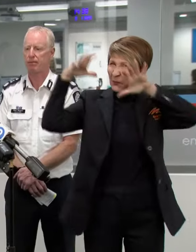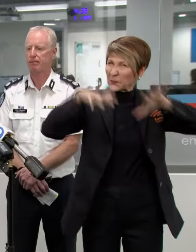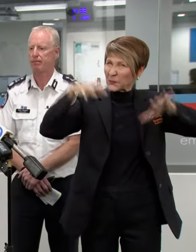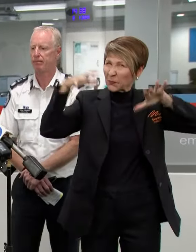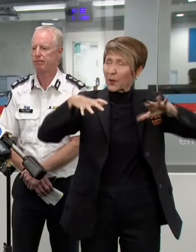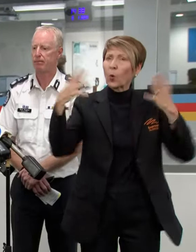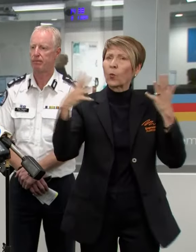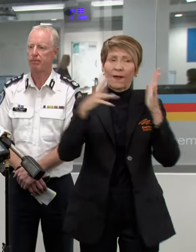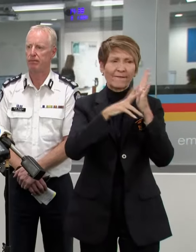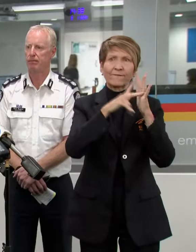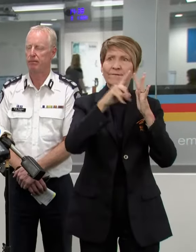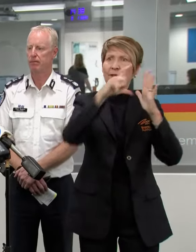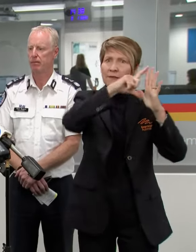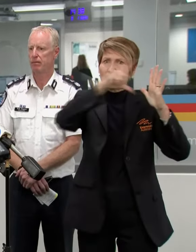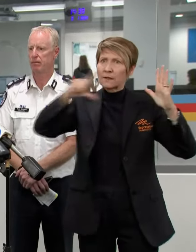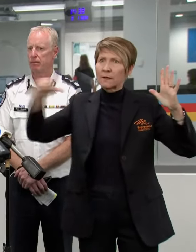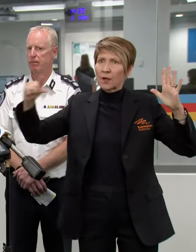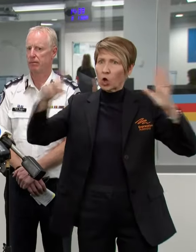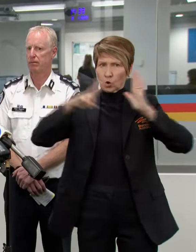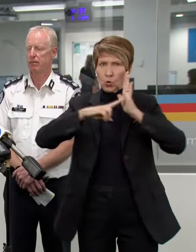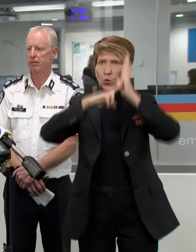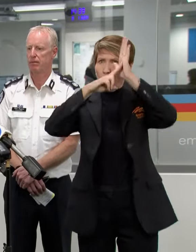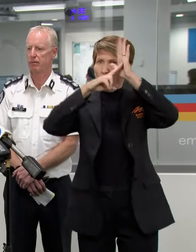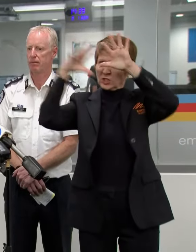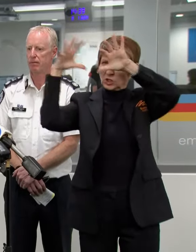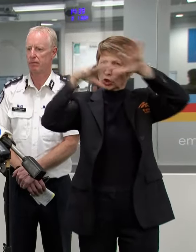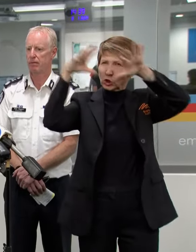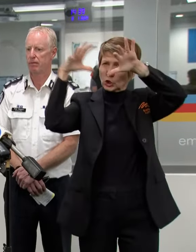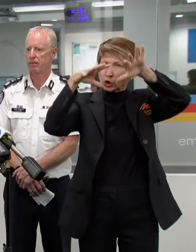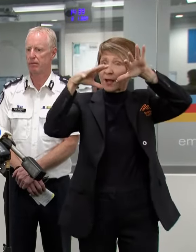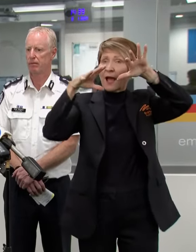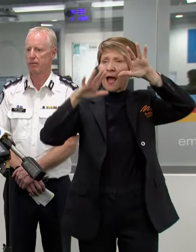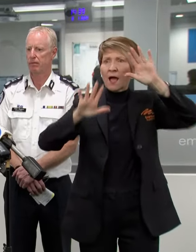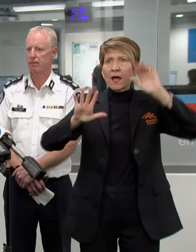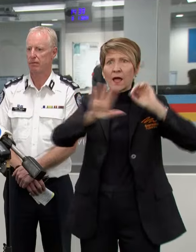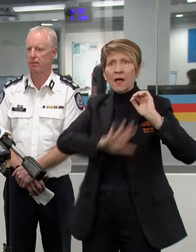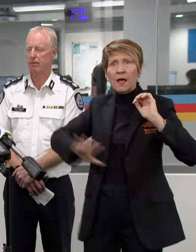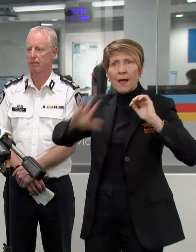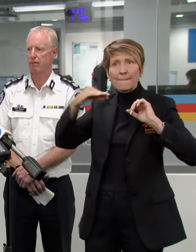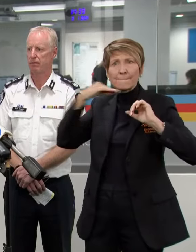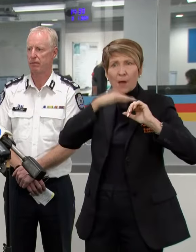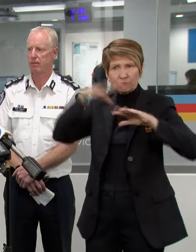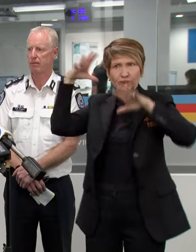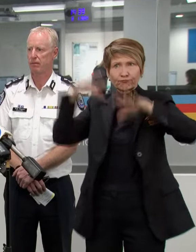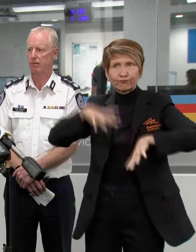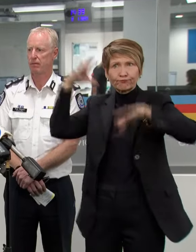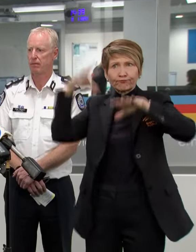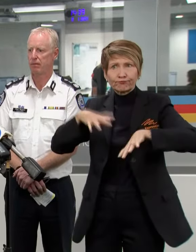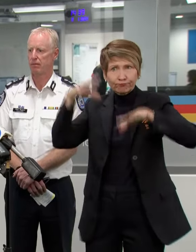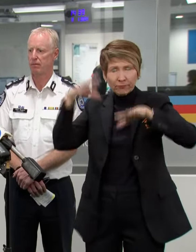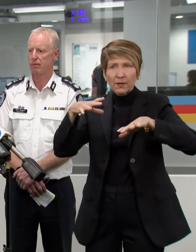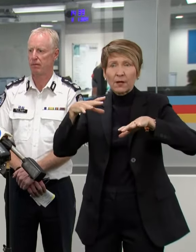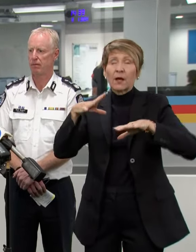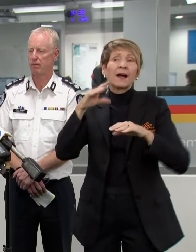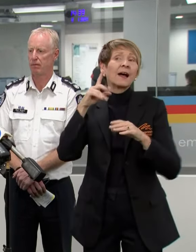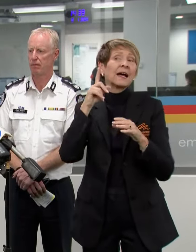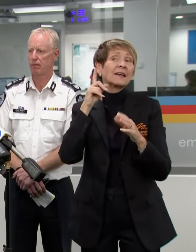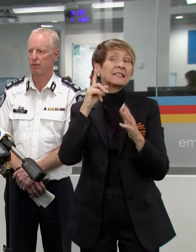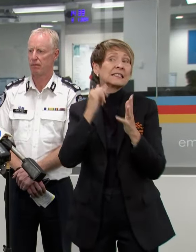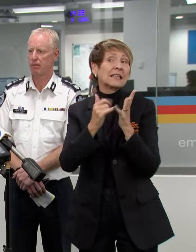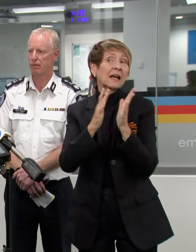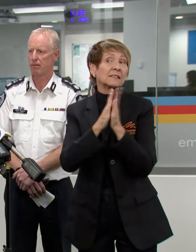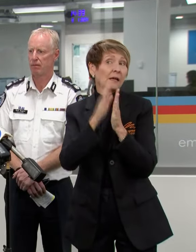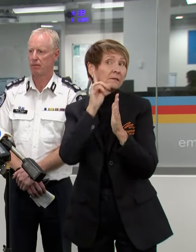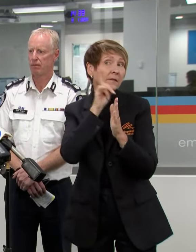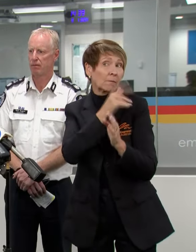Victoria but widespread rainfall in other parts of Victoria including Melbourne as well. Since 7 o'clock on Sunday morning,